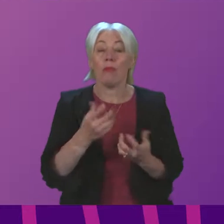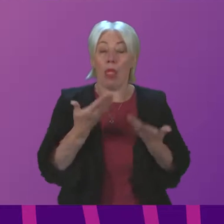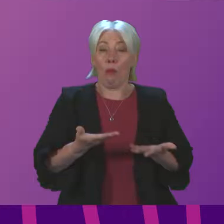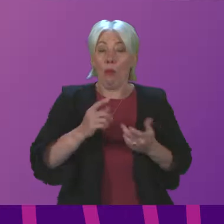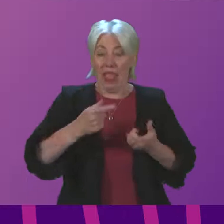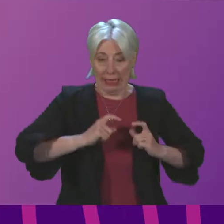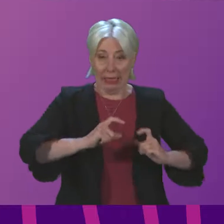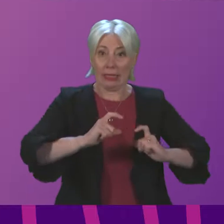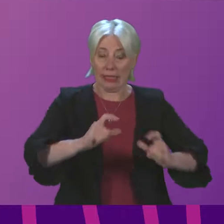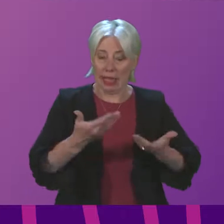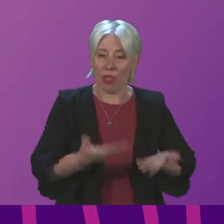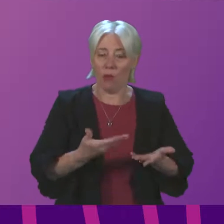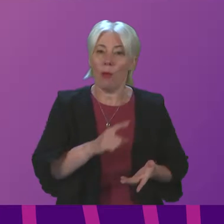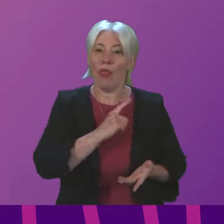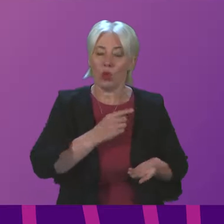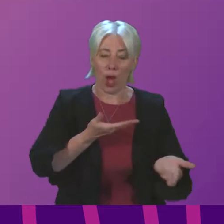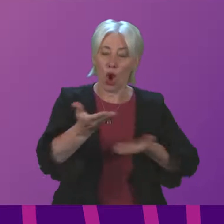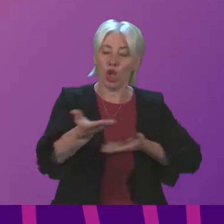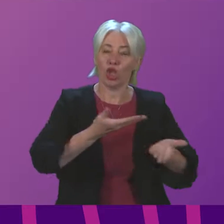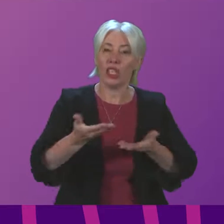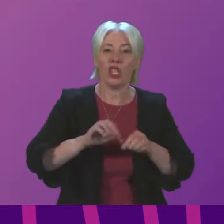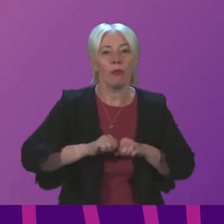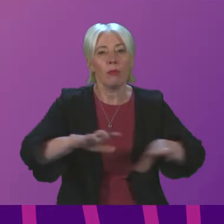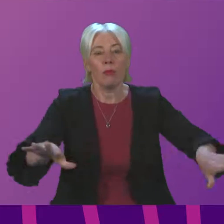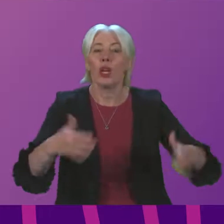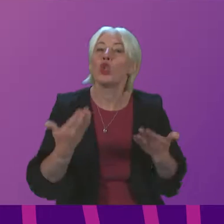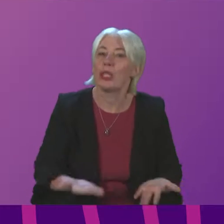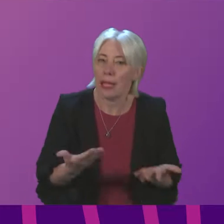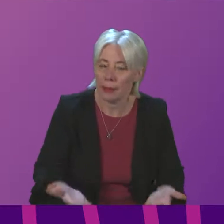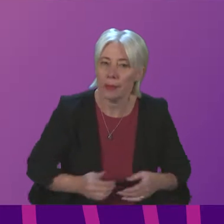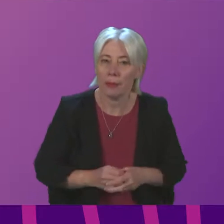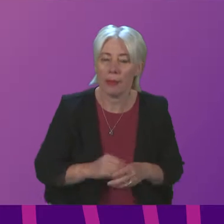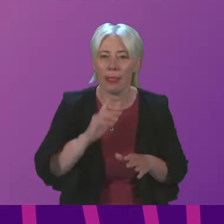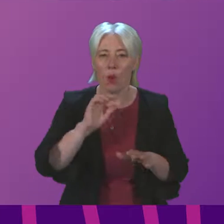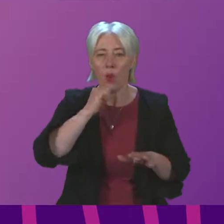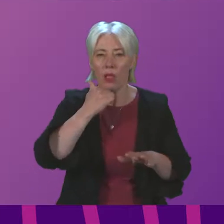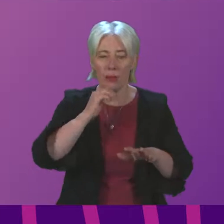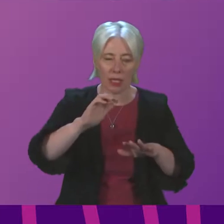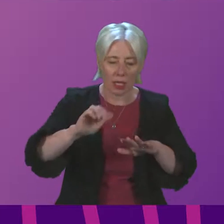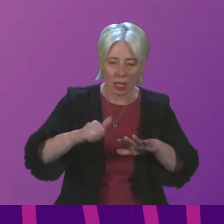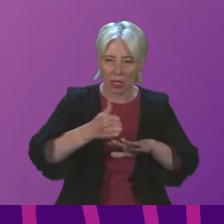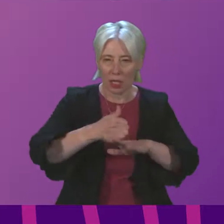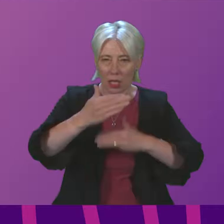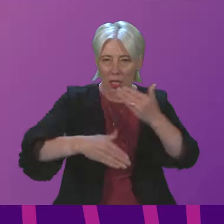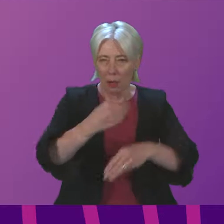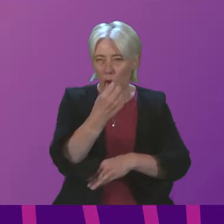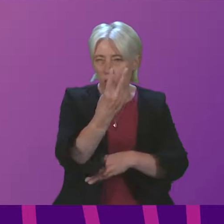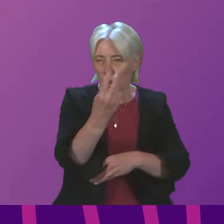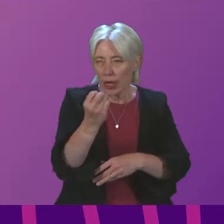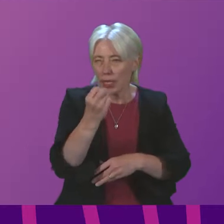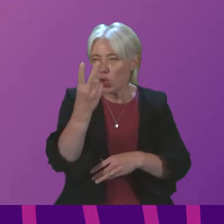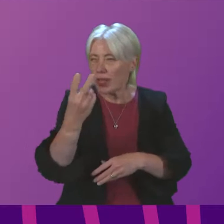ongoing at the present moment, which is why we launched a consultation today. As I said, that will be up and running in its full sense by 2025,